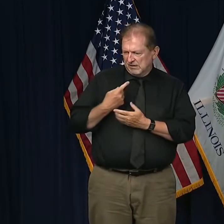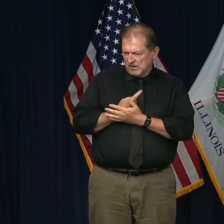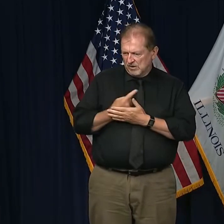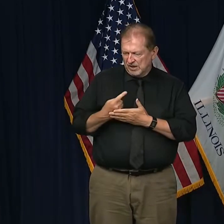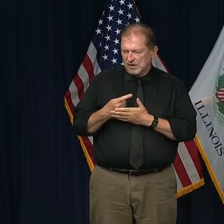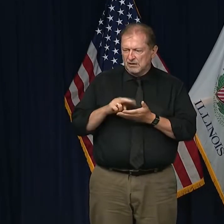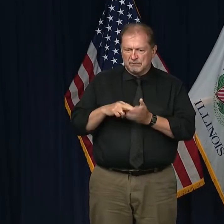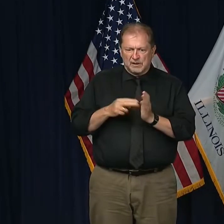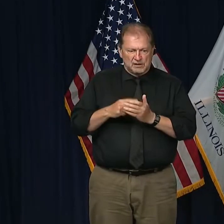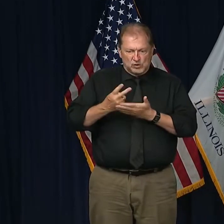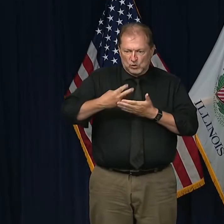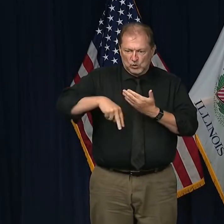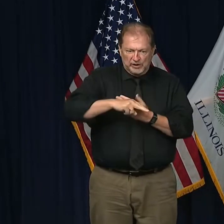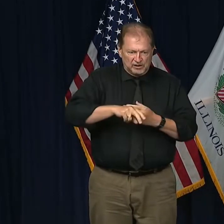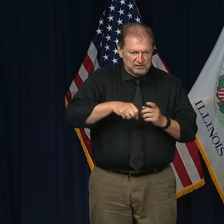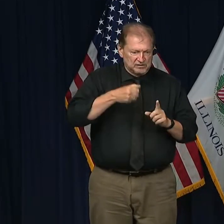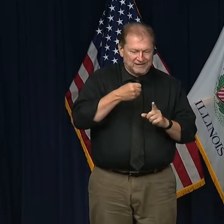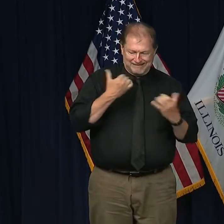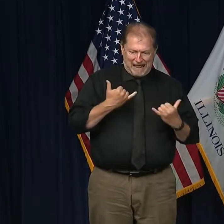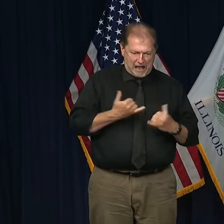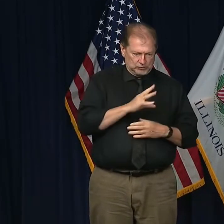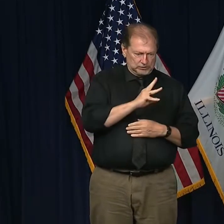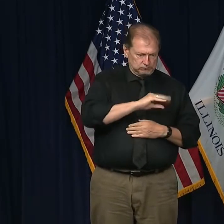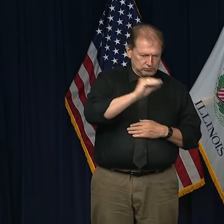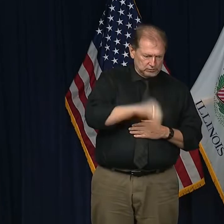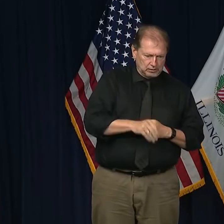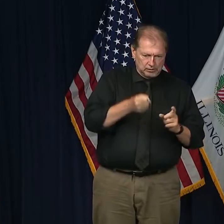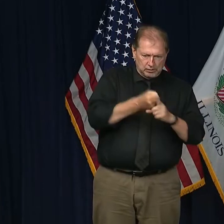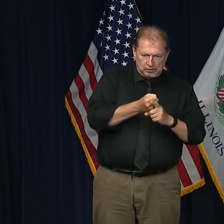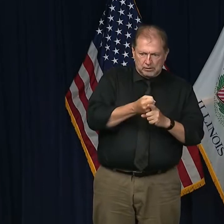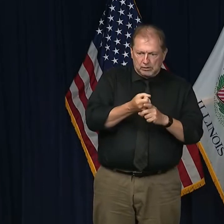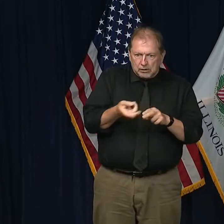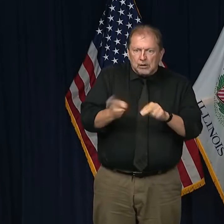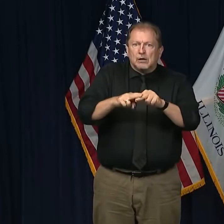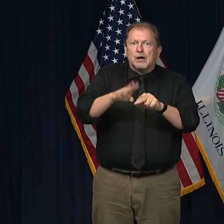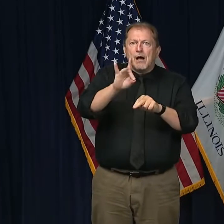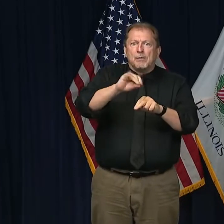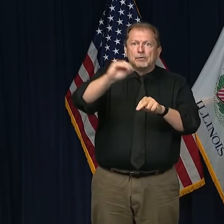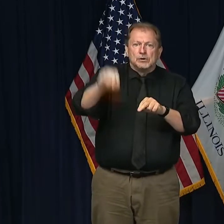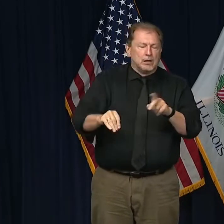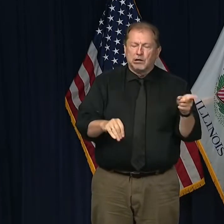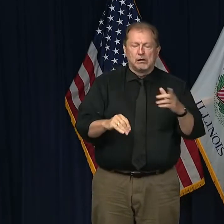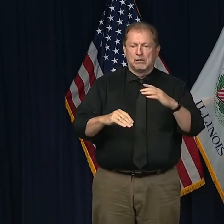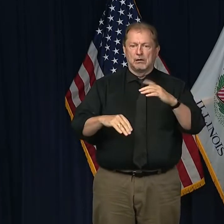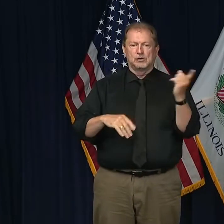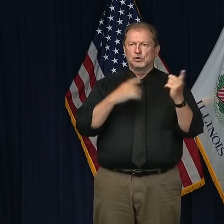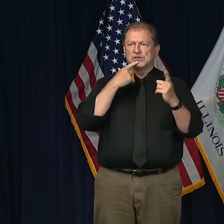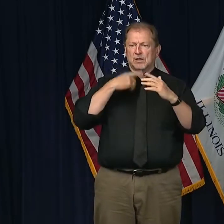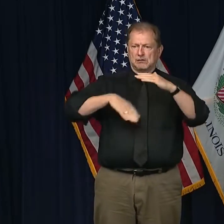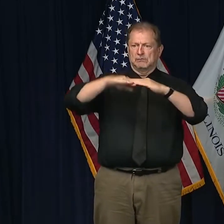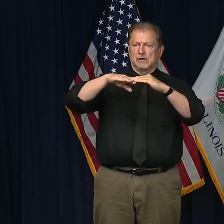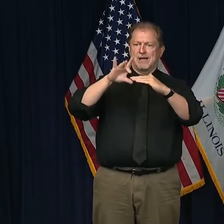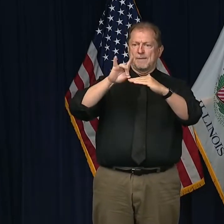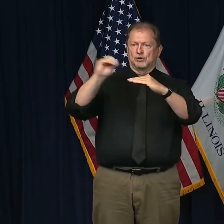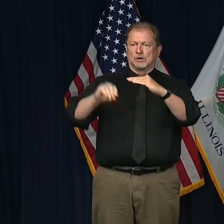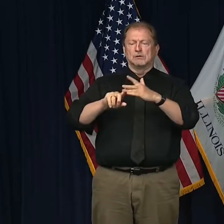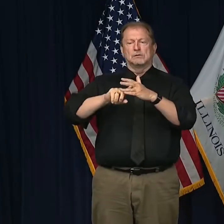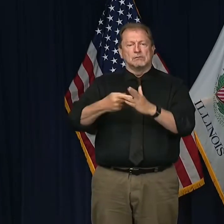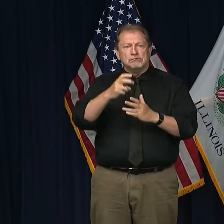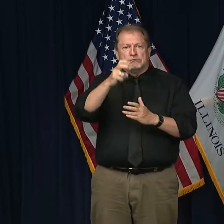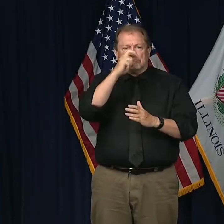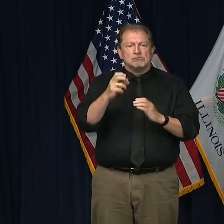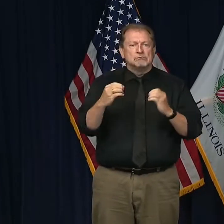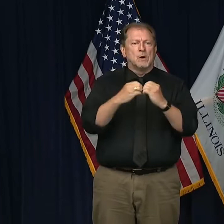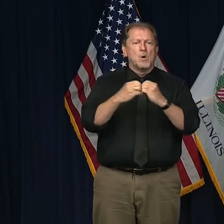In two weeks, we could be at the 8% mark. So I guess why 8% and not lower than that? Because clearly